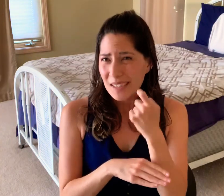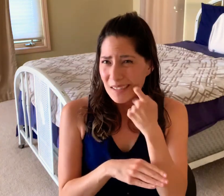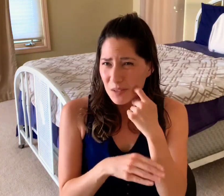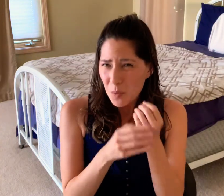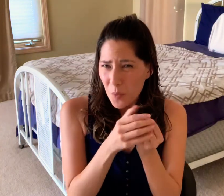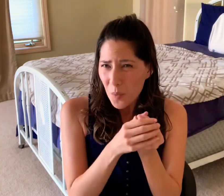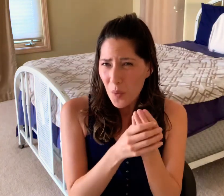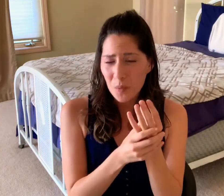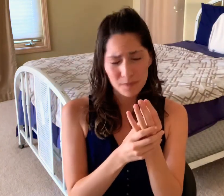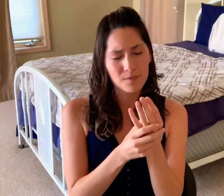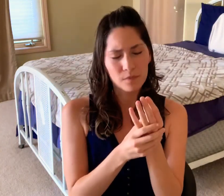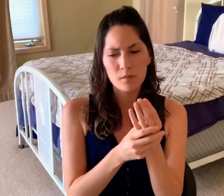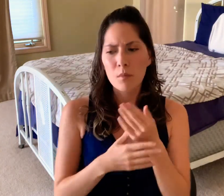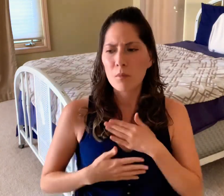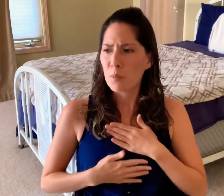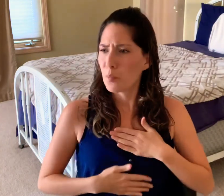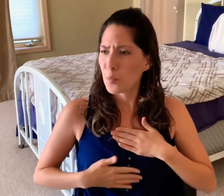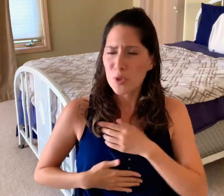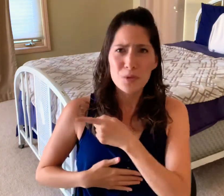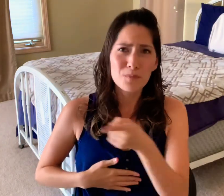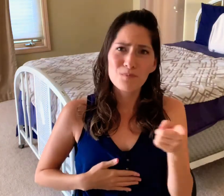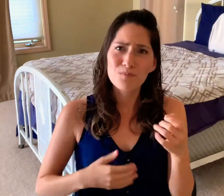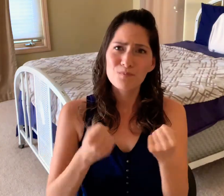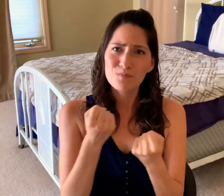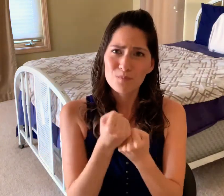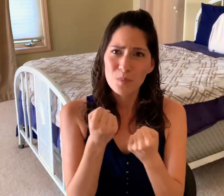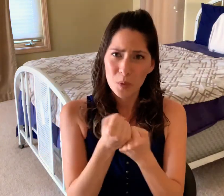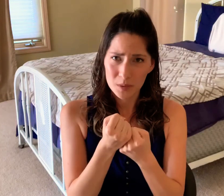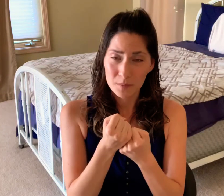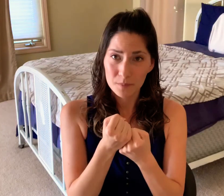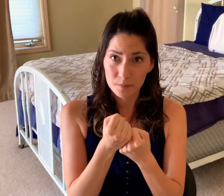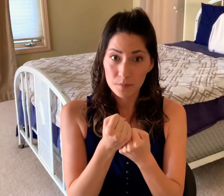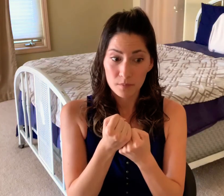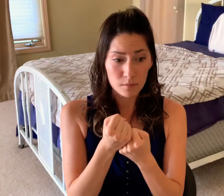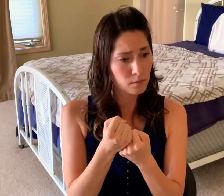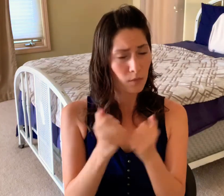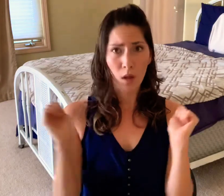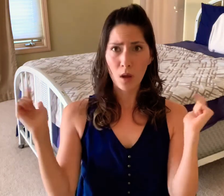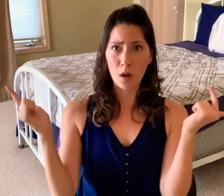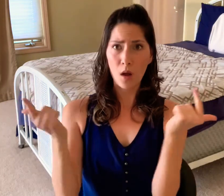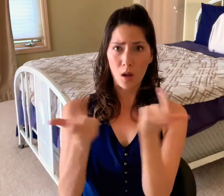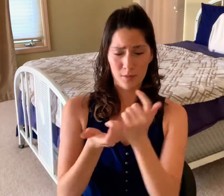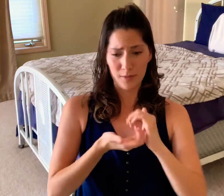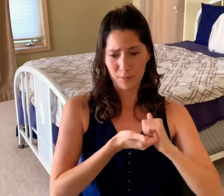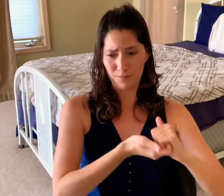I know my business has just started out and I appreciate you all for your support